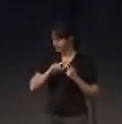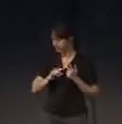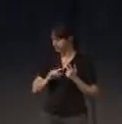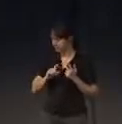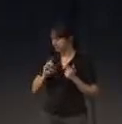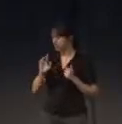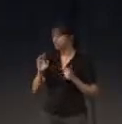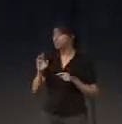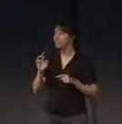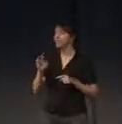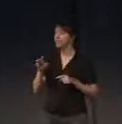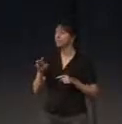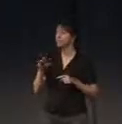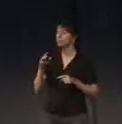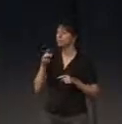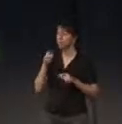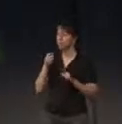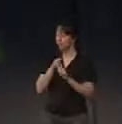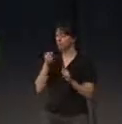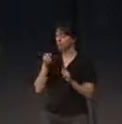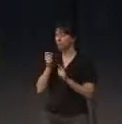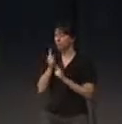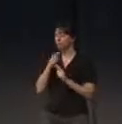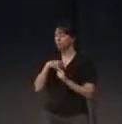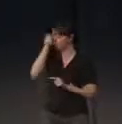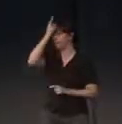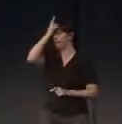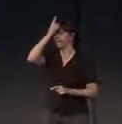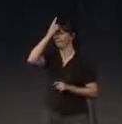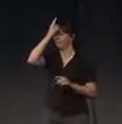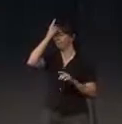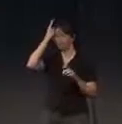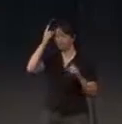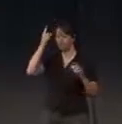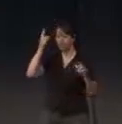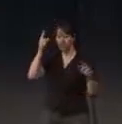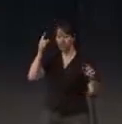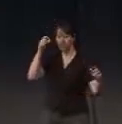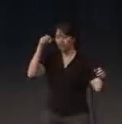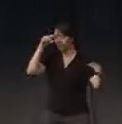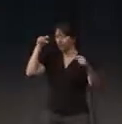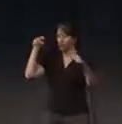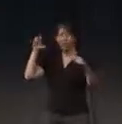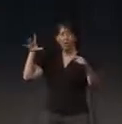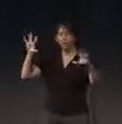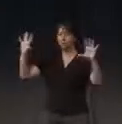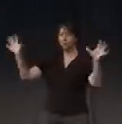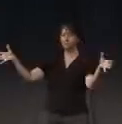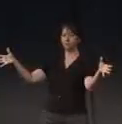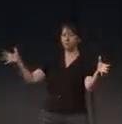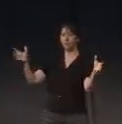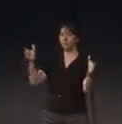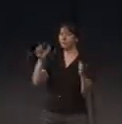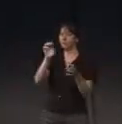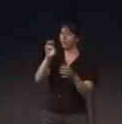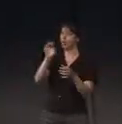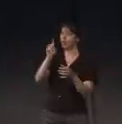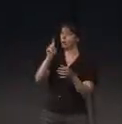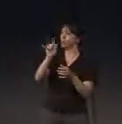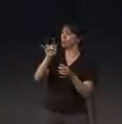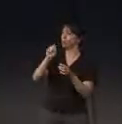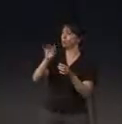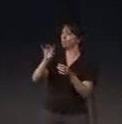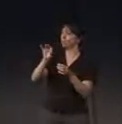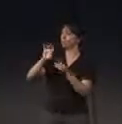some moment you understand, no? The ecosystem, the ecology of the space, the environment. know, like Felix Guattari when he talks